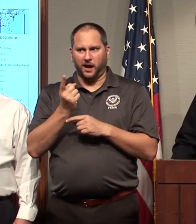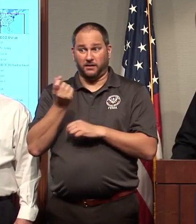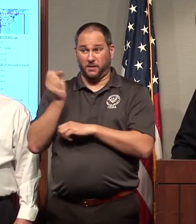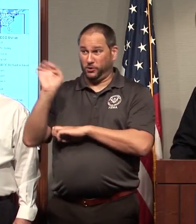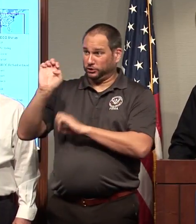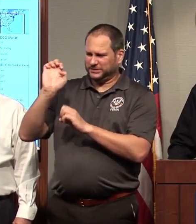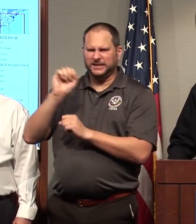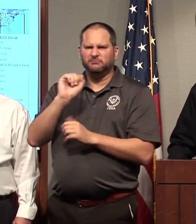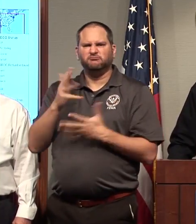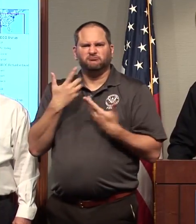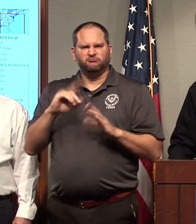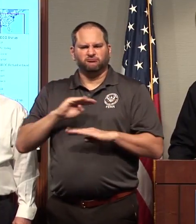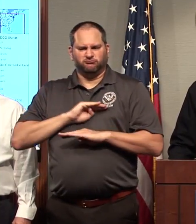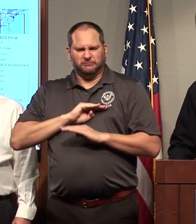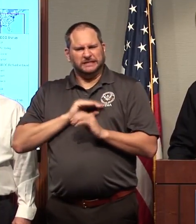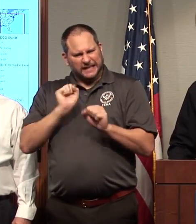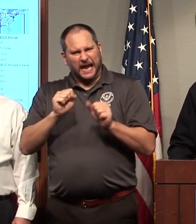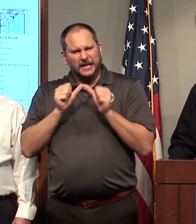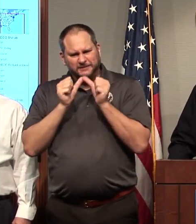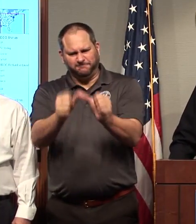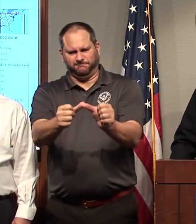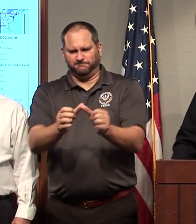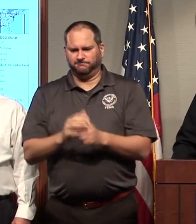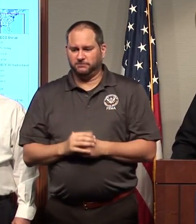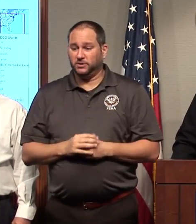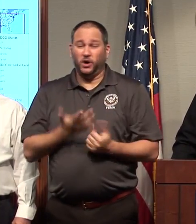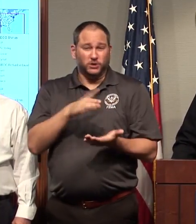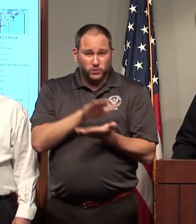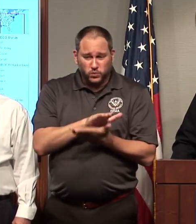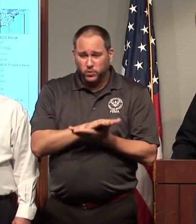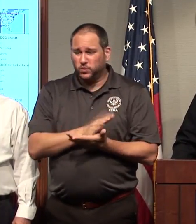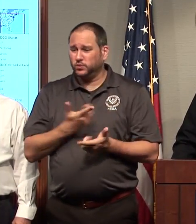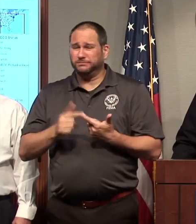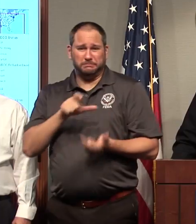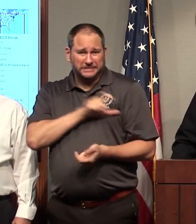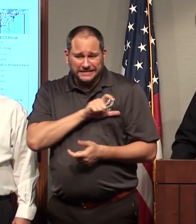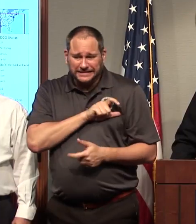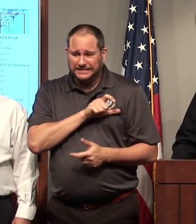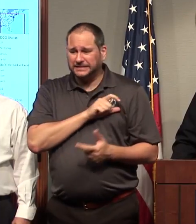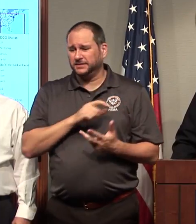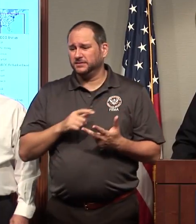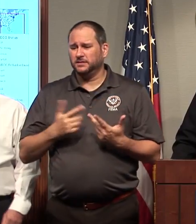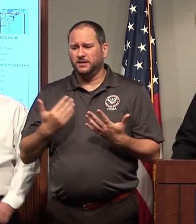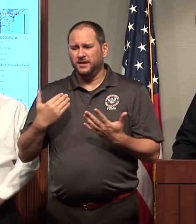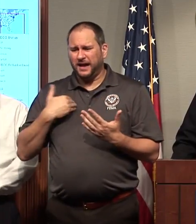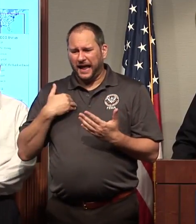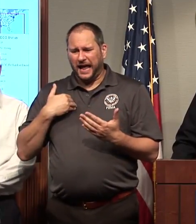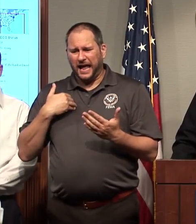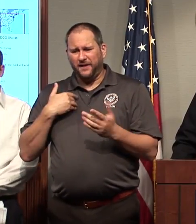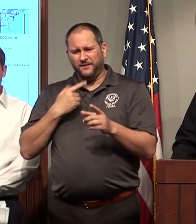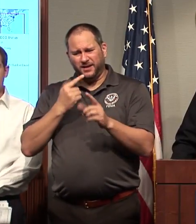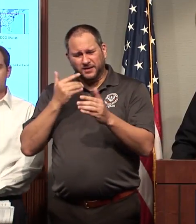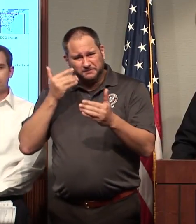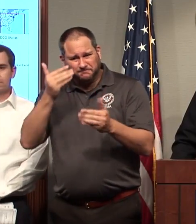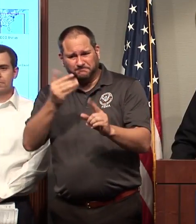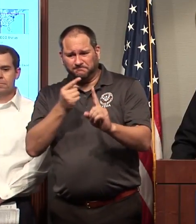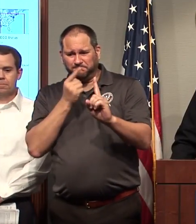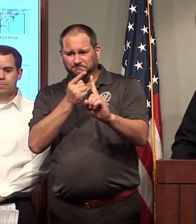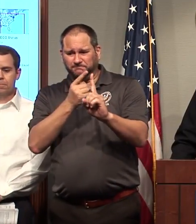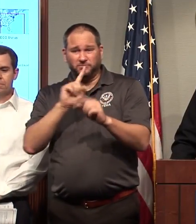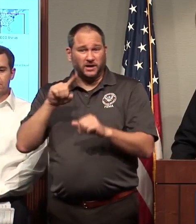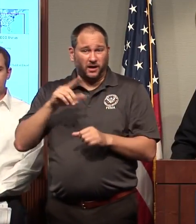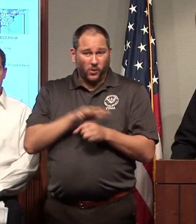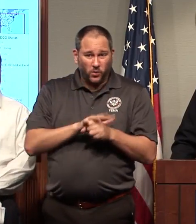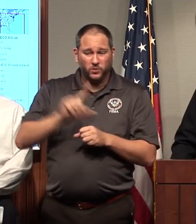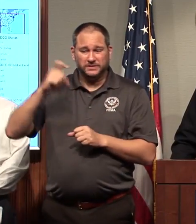everything else. When it comes to the infrastructure side, you know, I think we do have a long way to go. Local governments and state governments need to